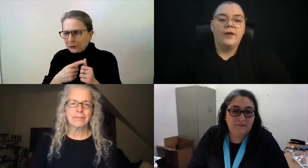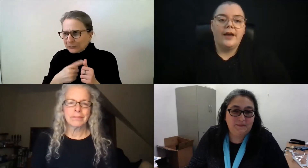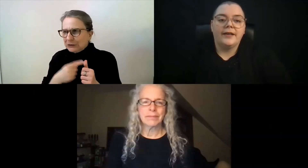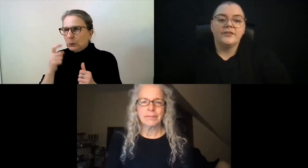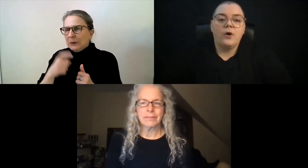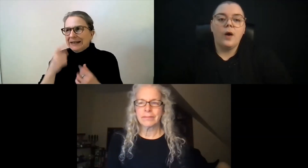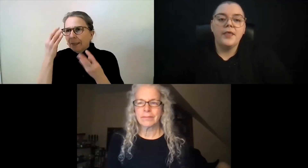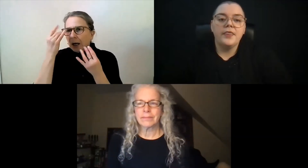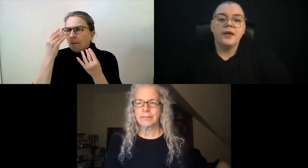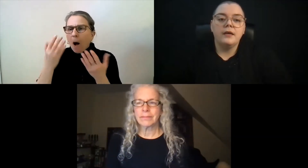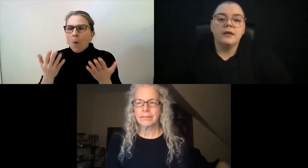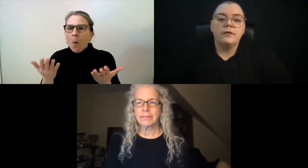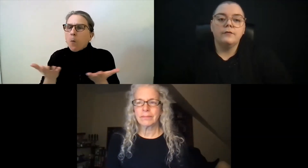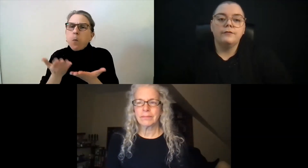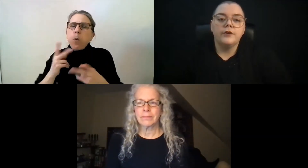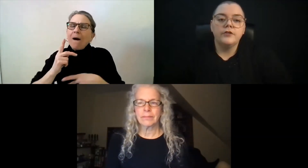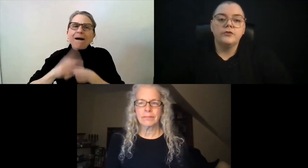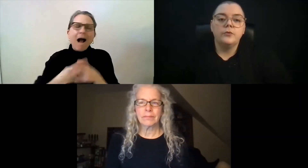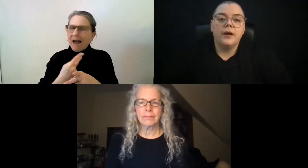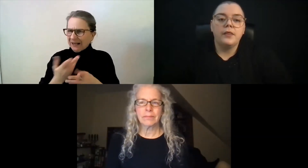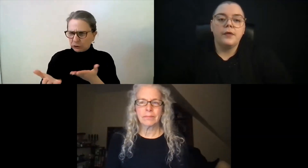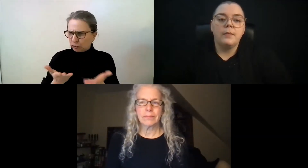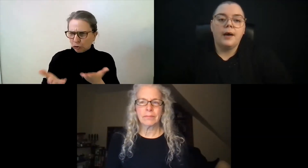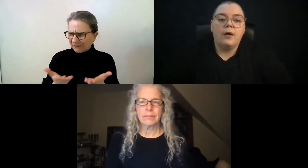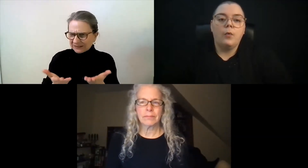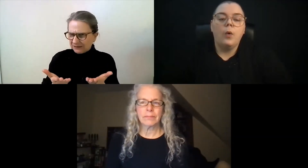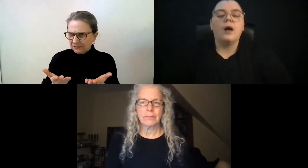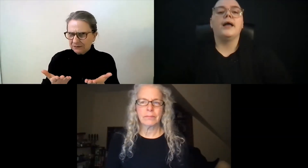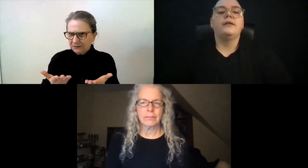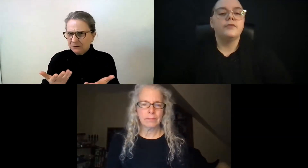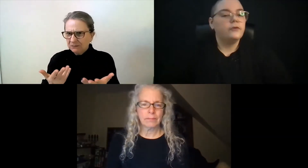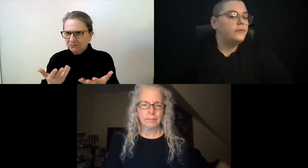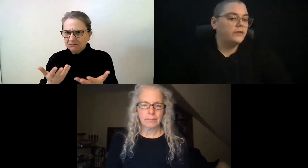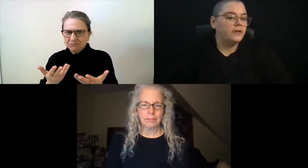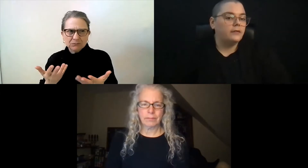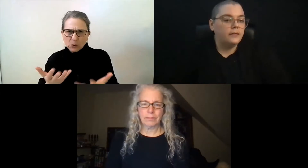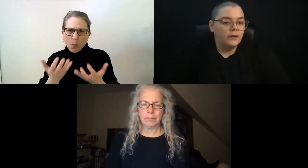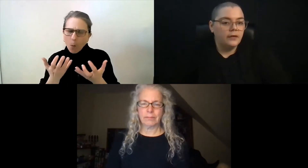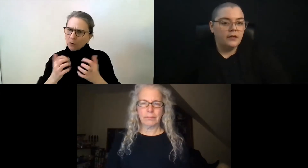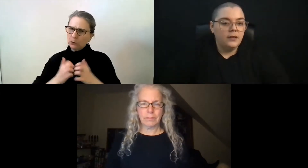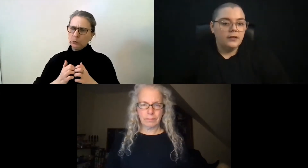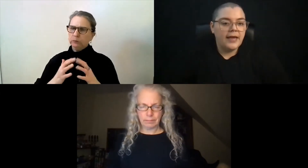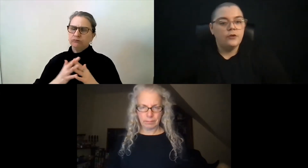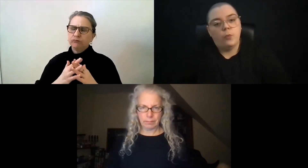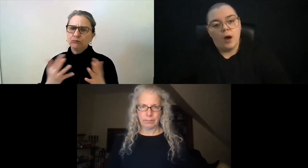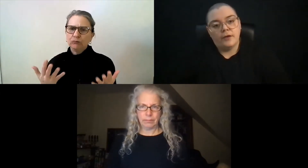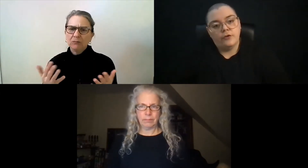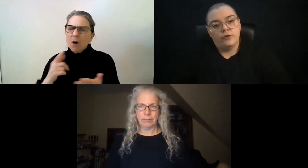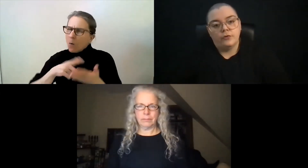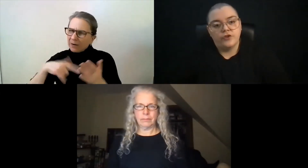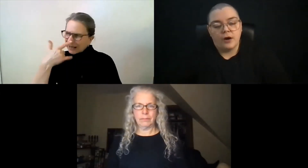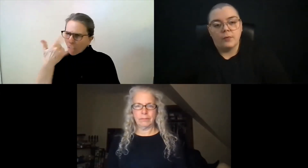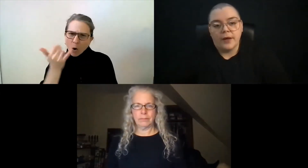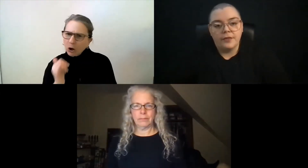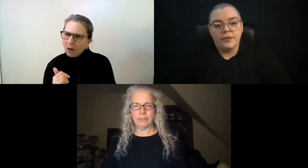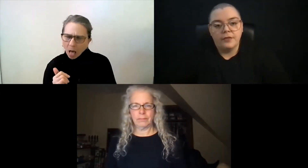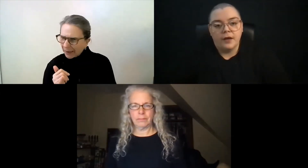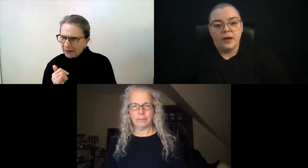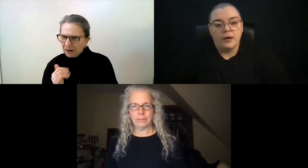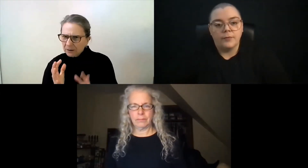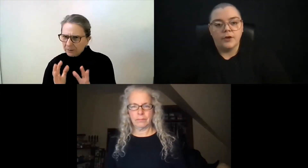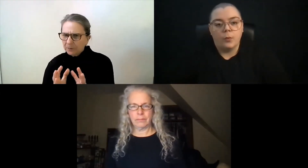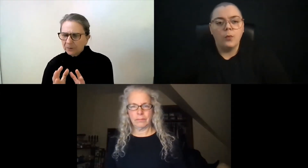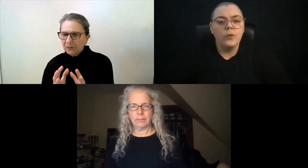Okay. So I think first you'd want to think about what kind of services that you'd want to start with.